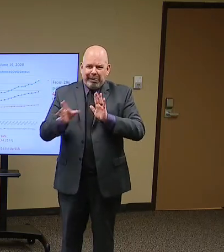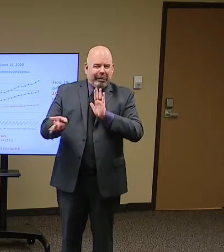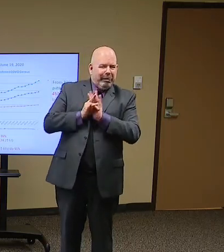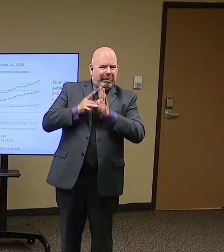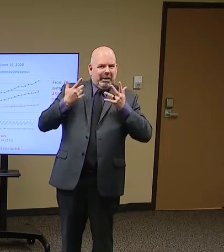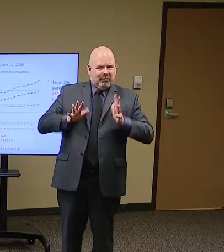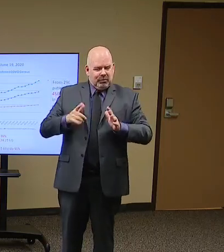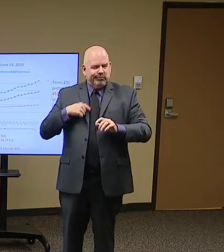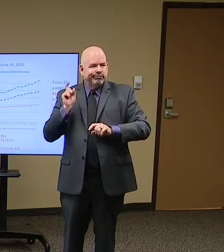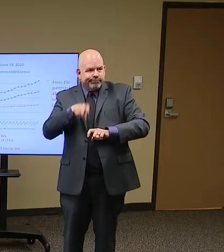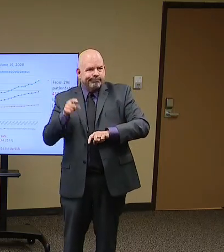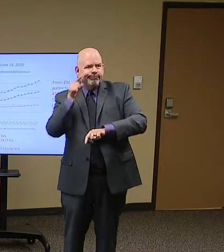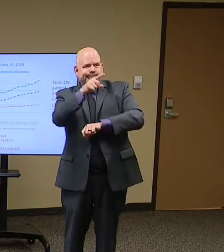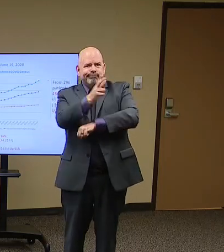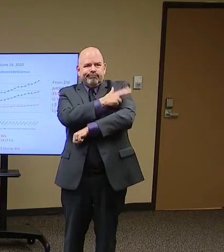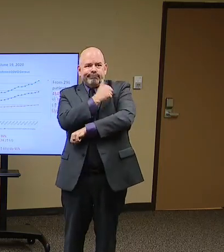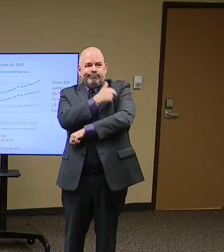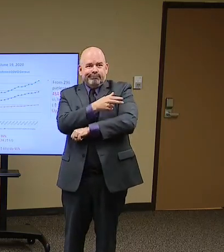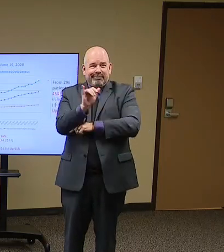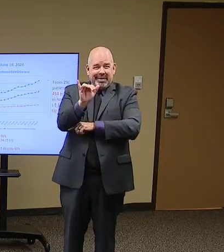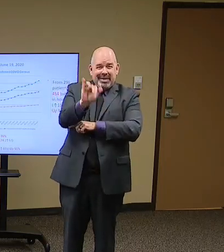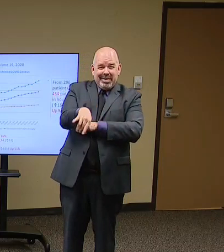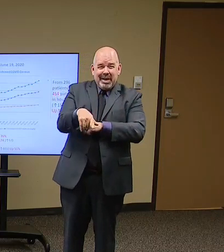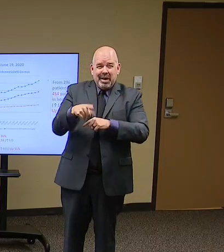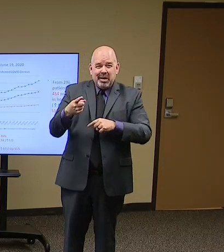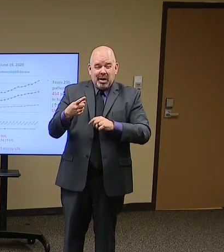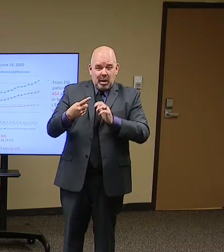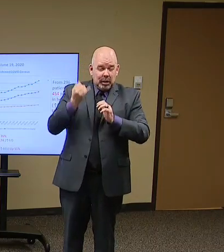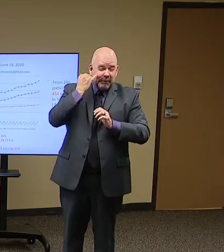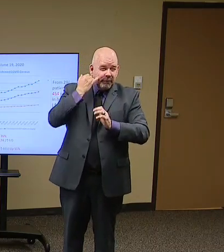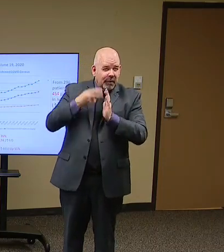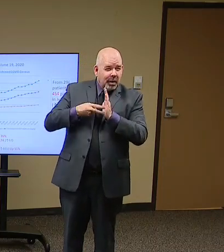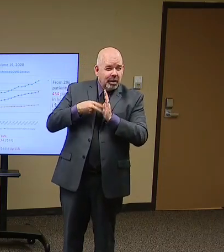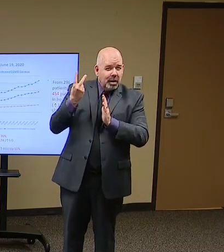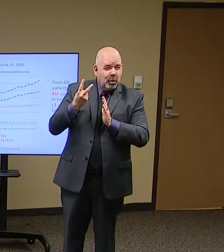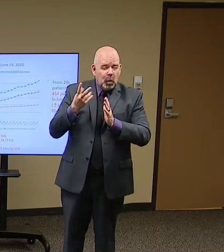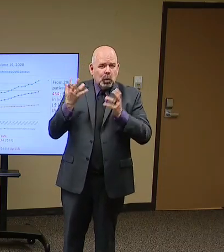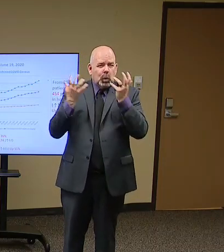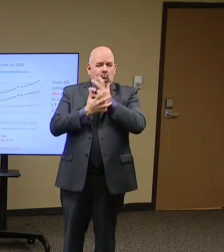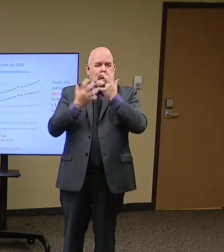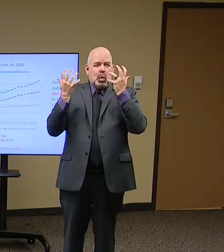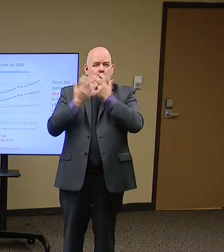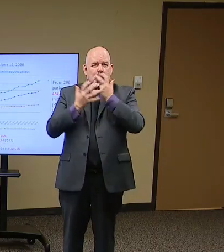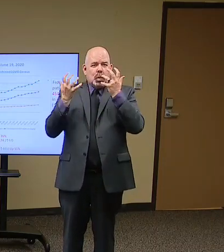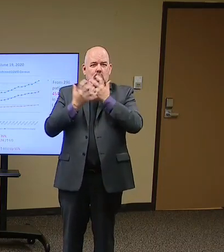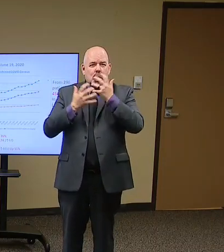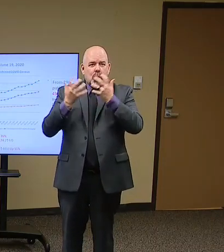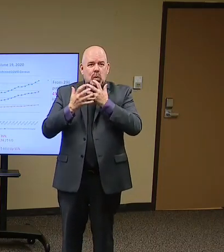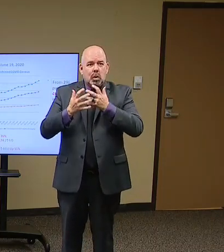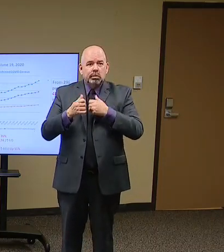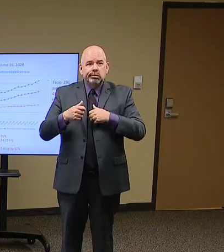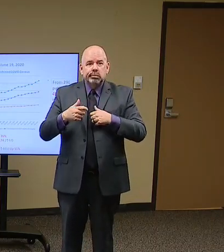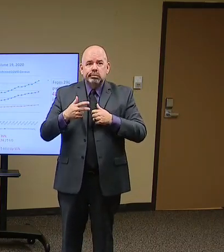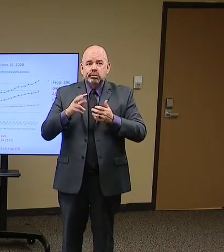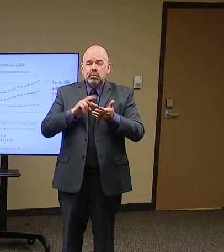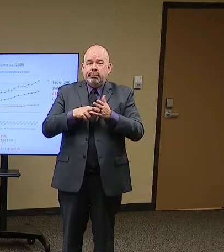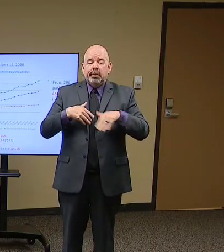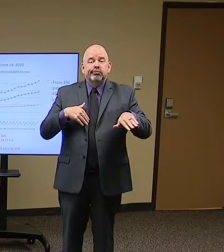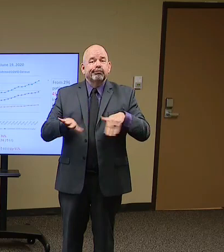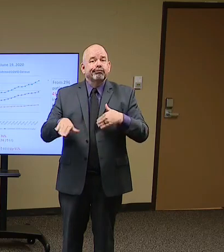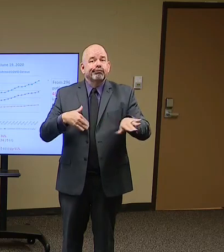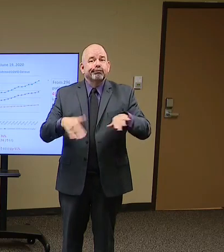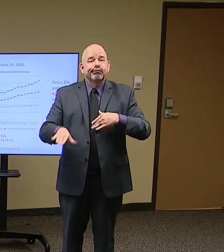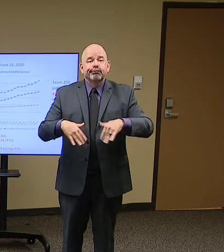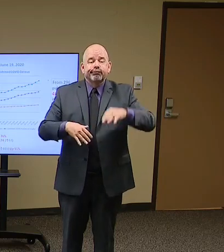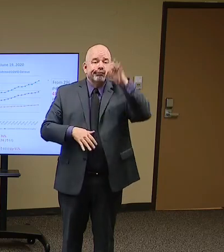now out in our community that could get you sick. You may be one of them and not showing symptoms yet. So that's why we are